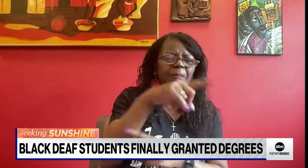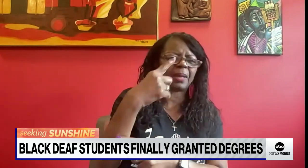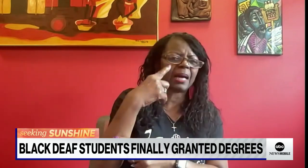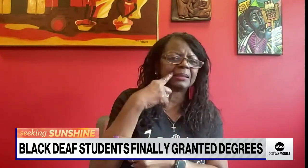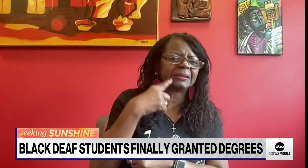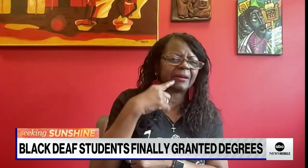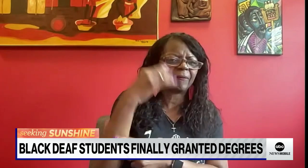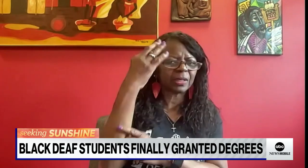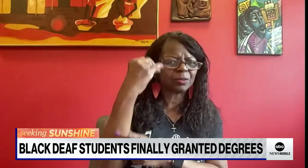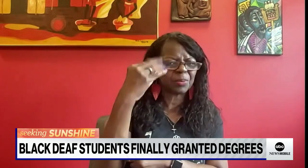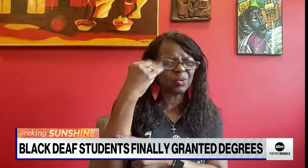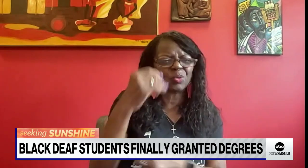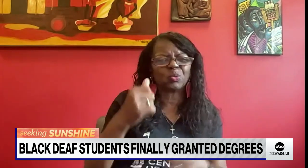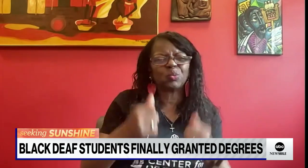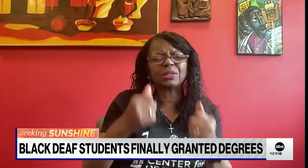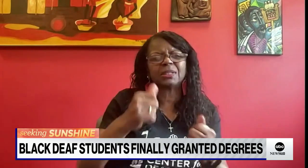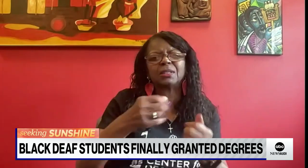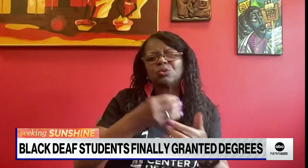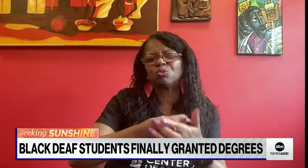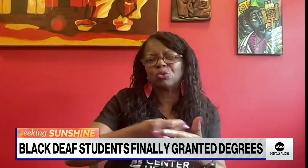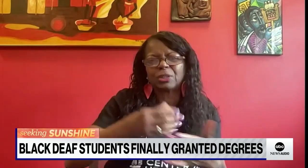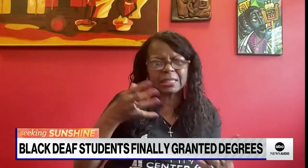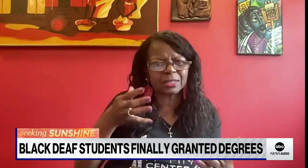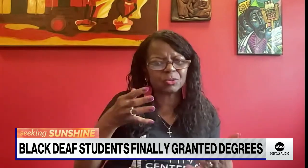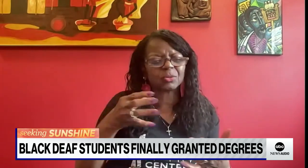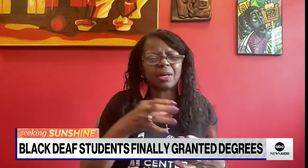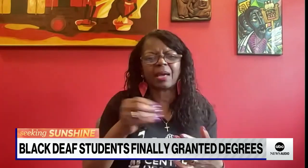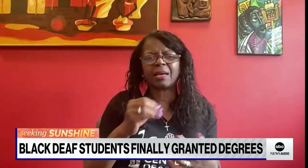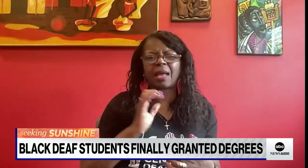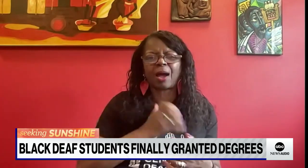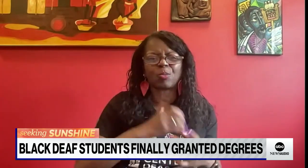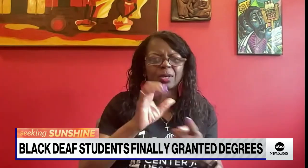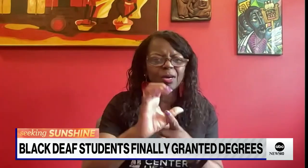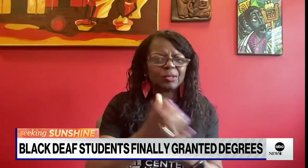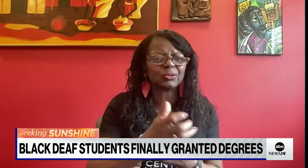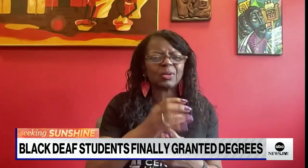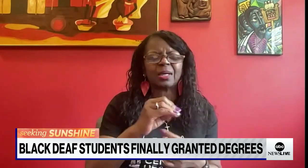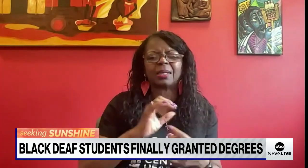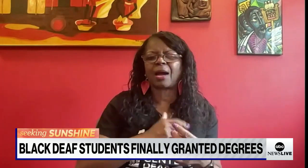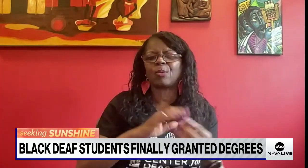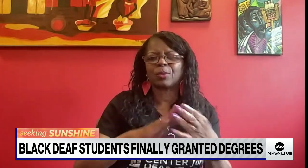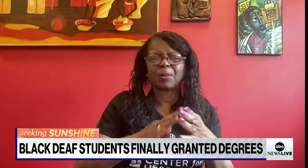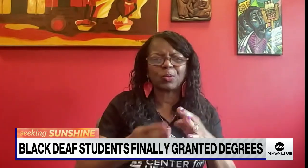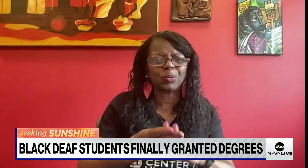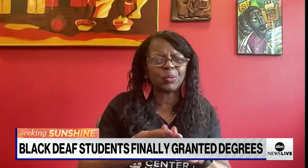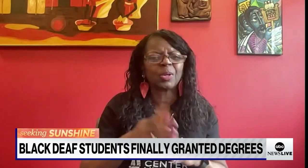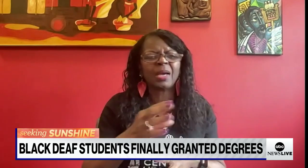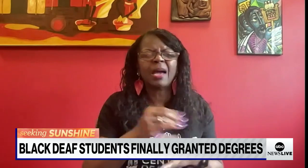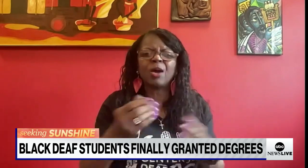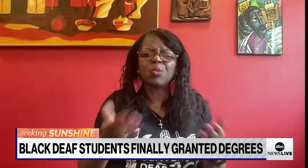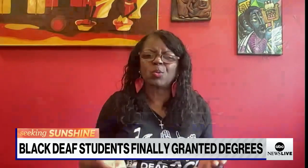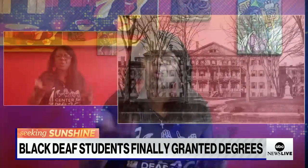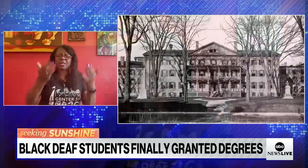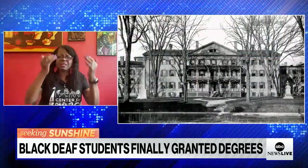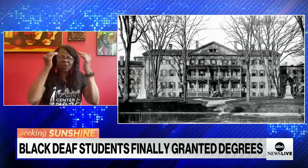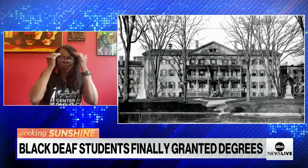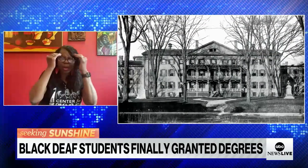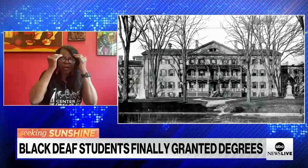and how we're able to truly put a spotlight on the black deaf experience and showcase how rich it is. We're